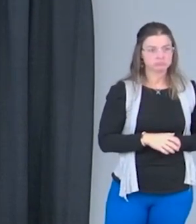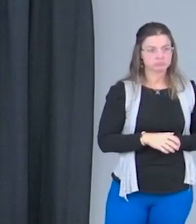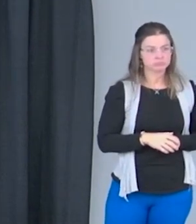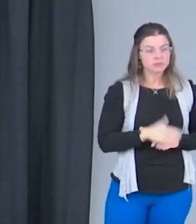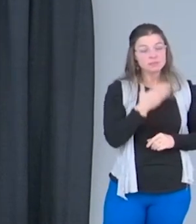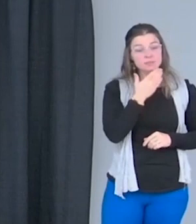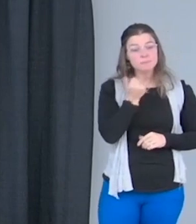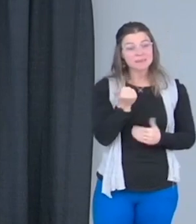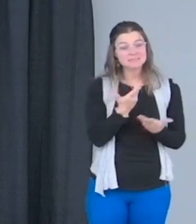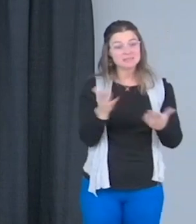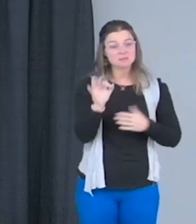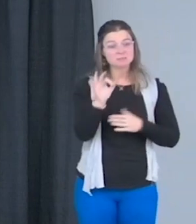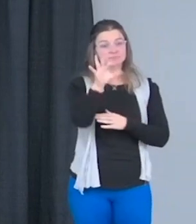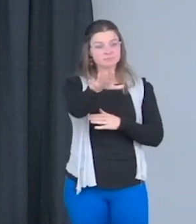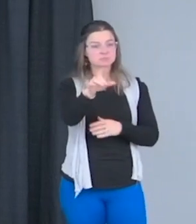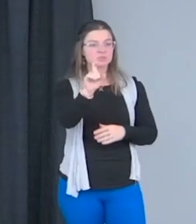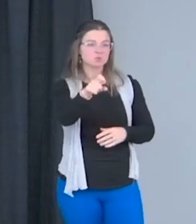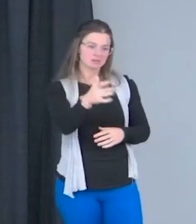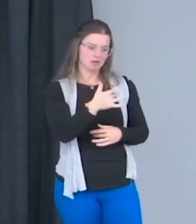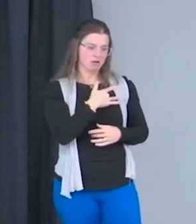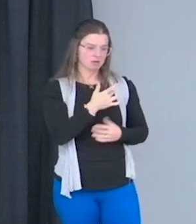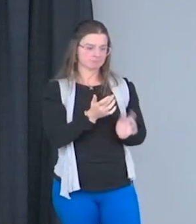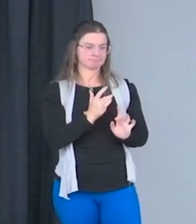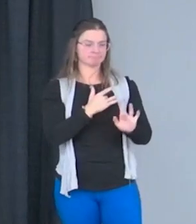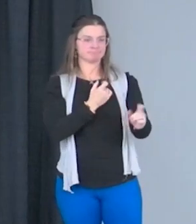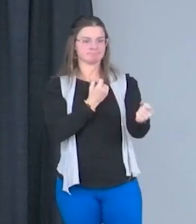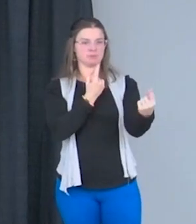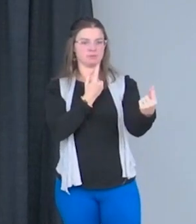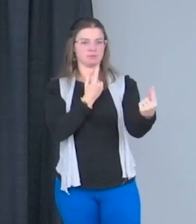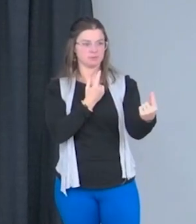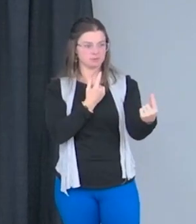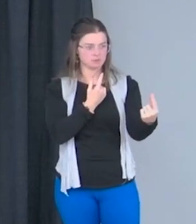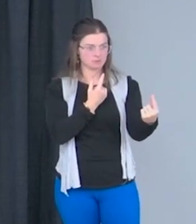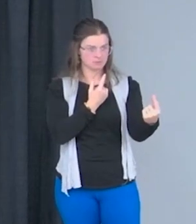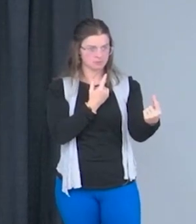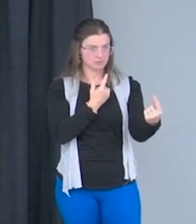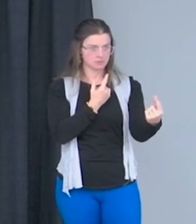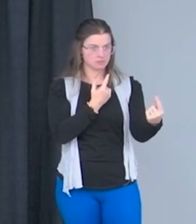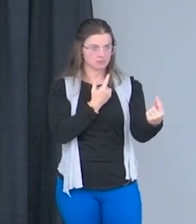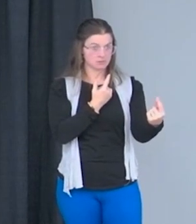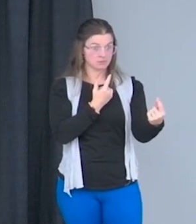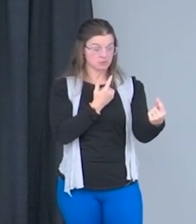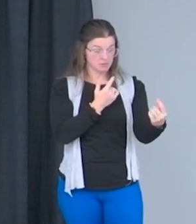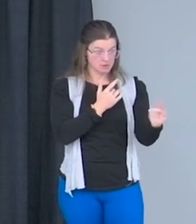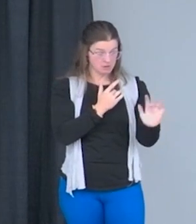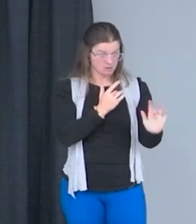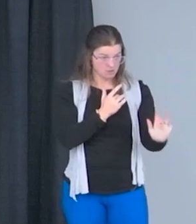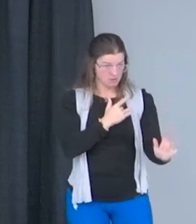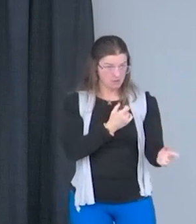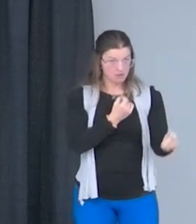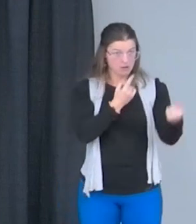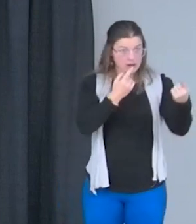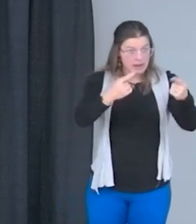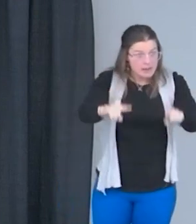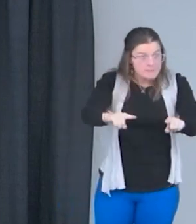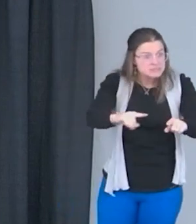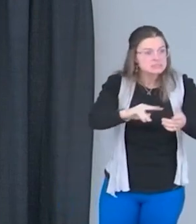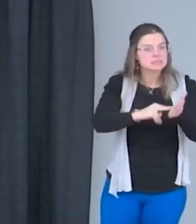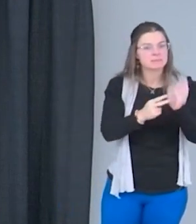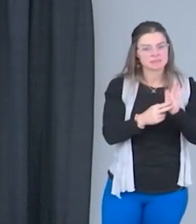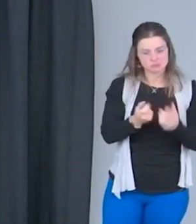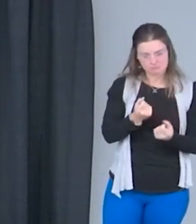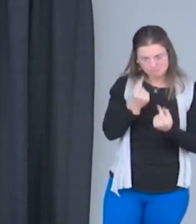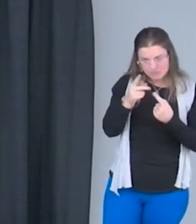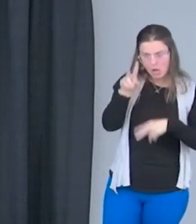say is have an empathetic heart. Because once you have an empathetic heart, you could create an understanding for the intersections of the person that you only